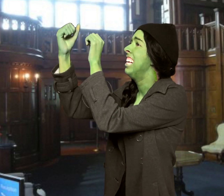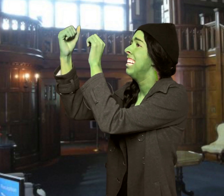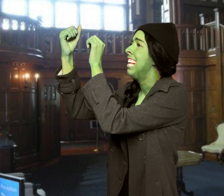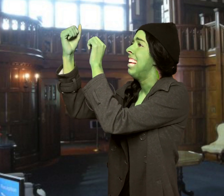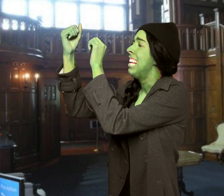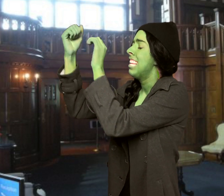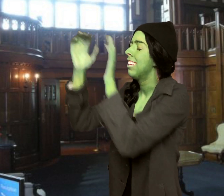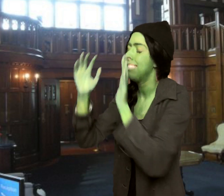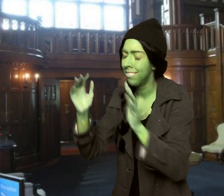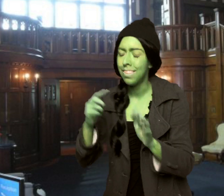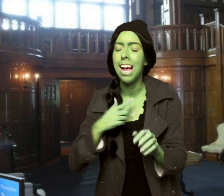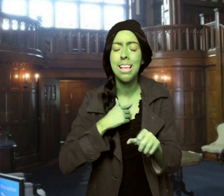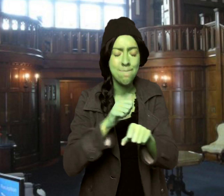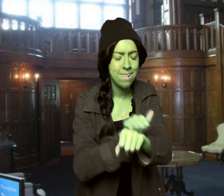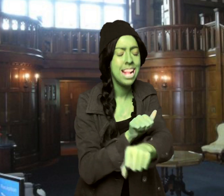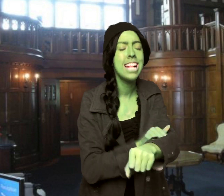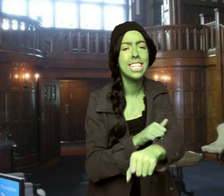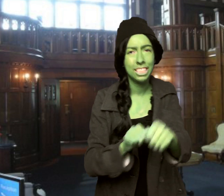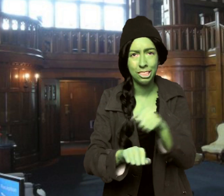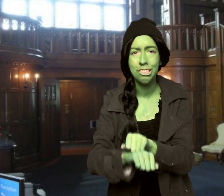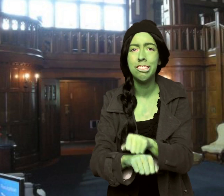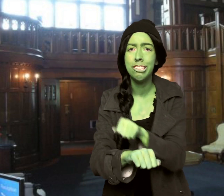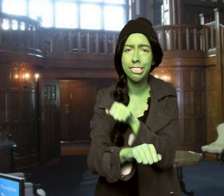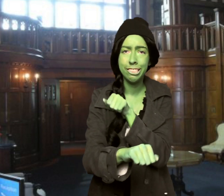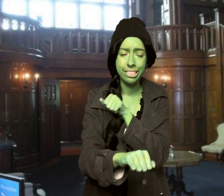If I make good